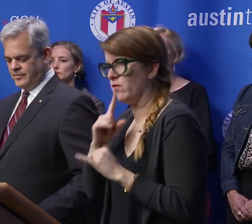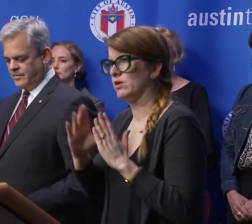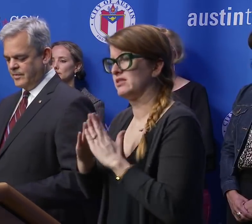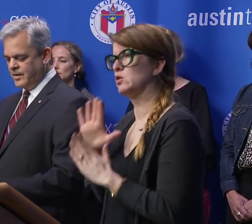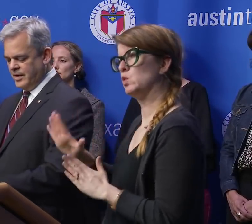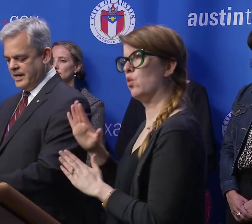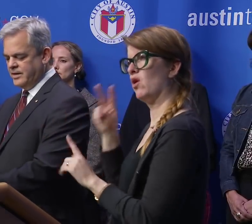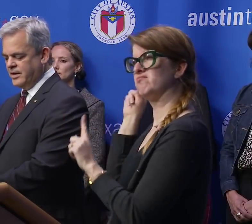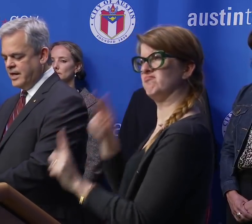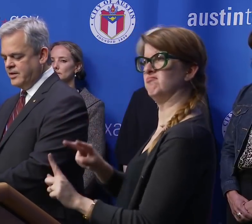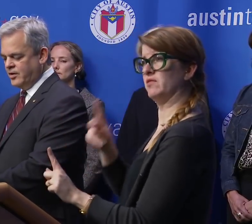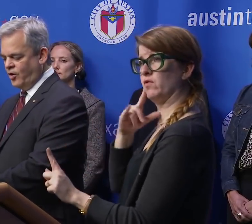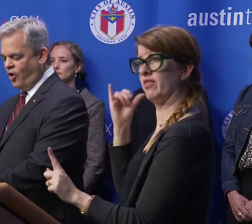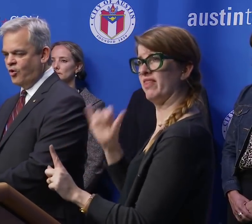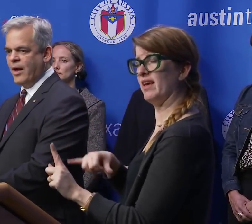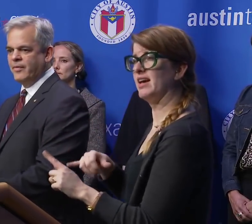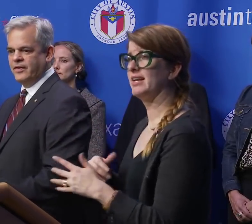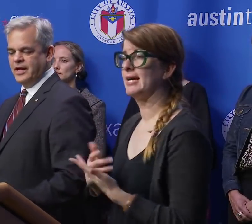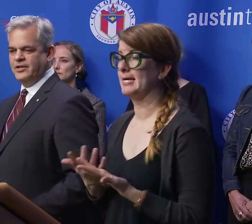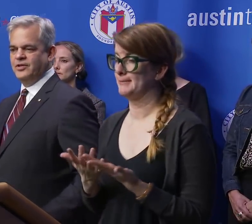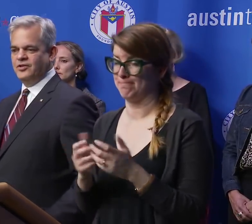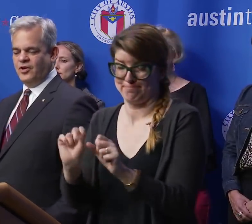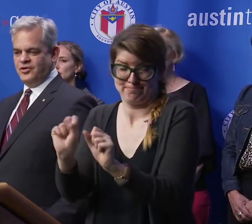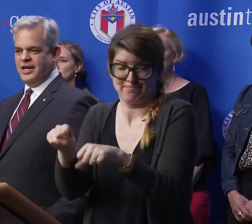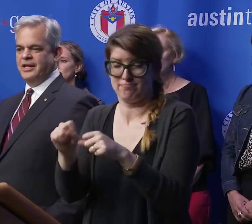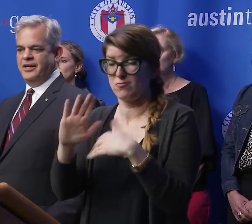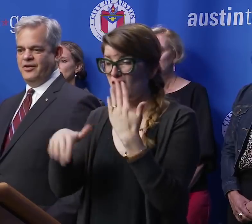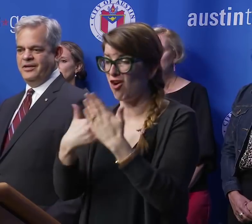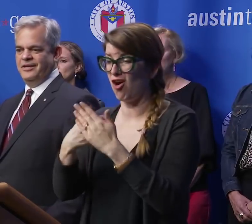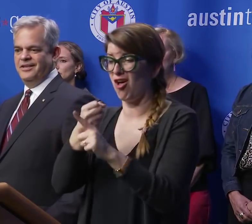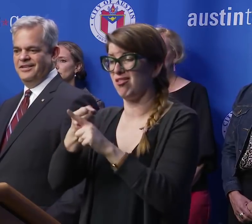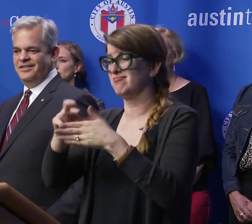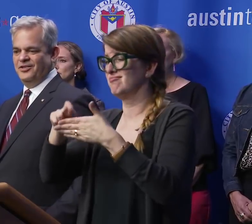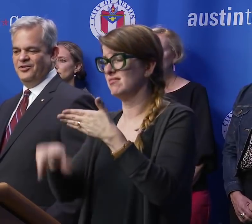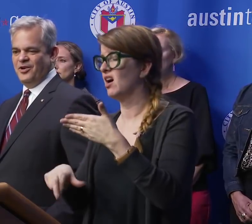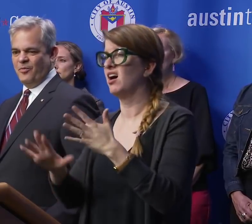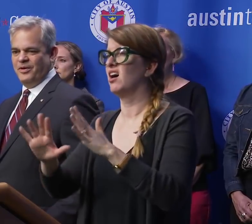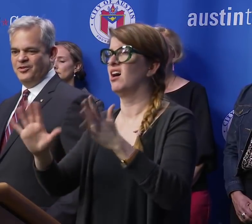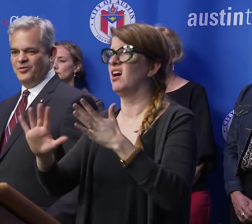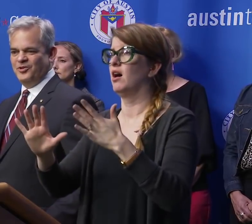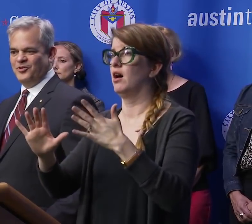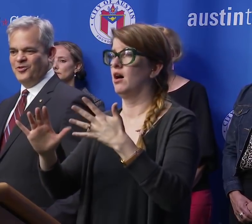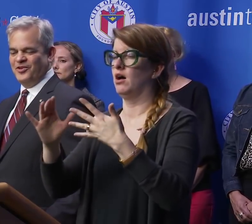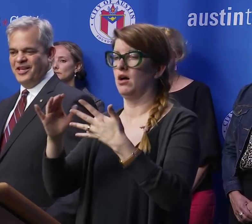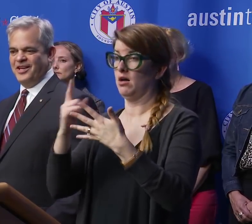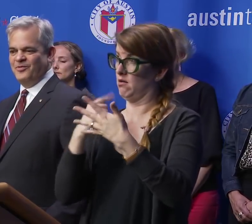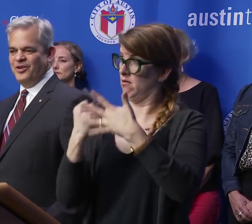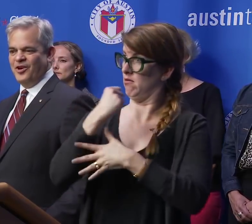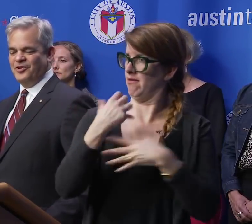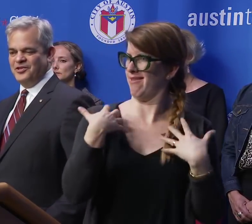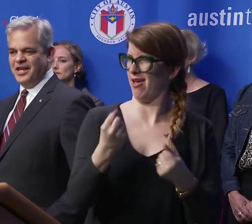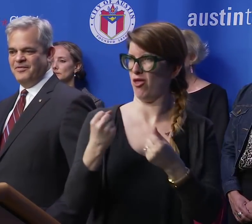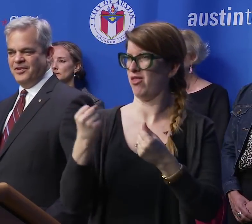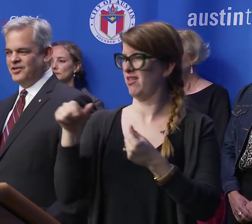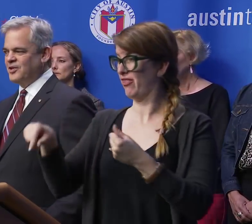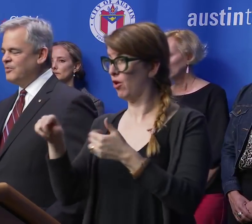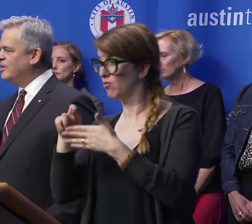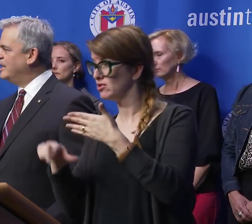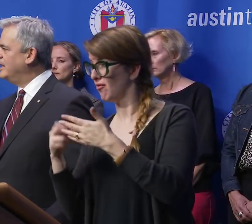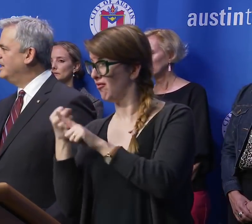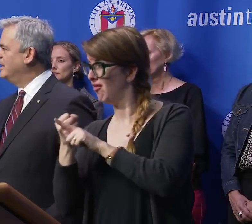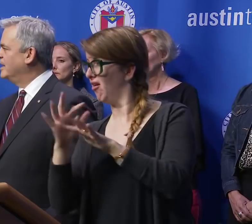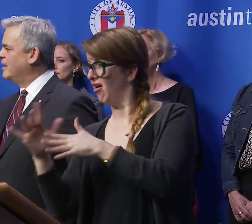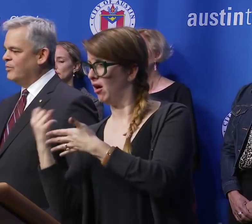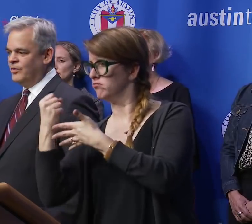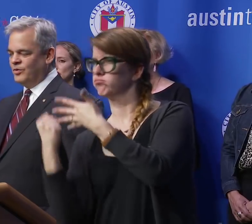on that? That all ramifications are secondary to helping to ensure that we are safe as a